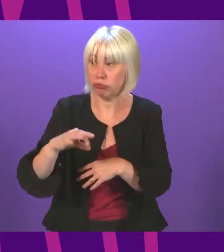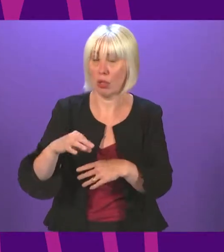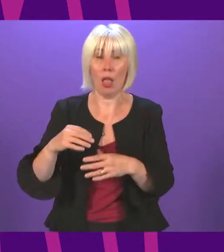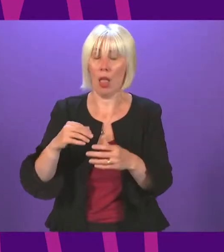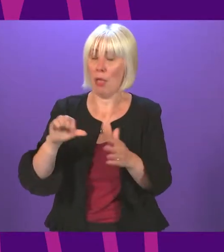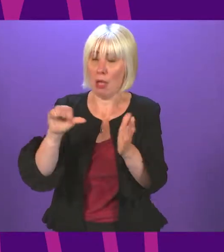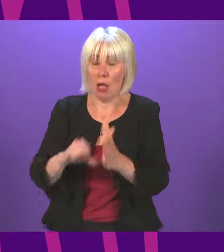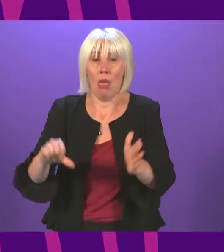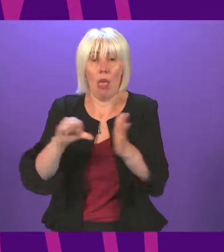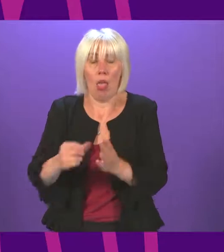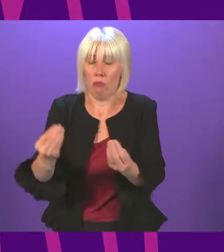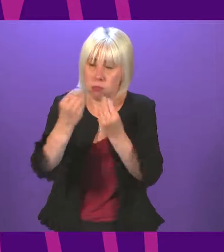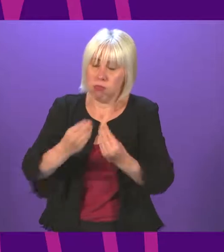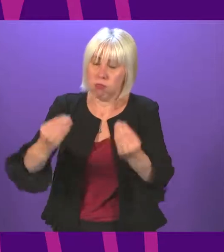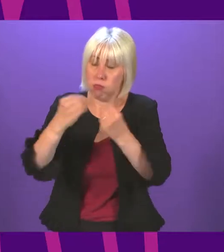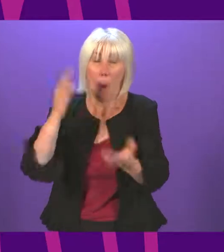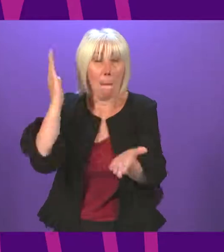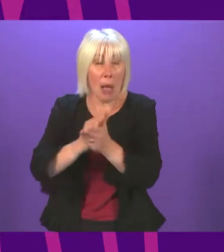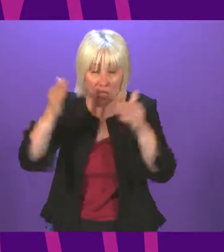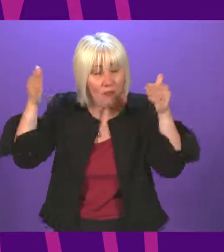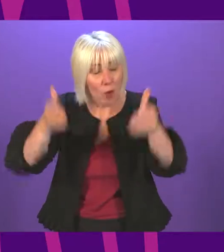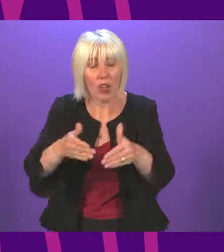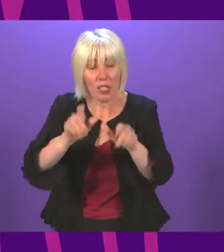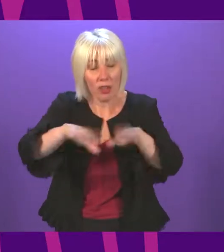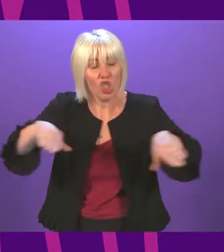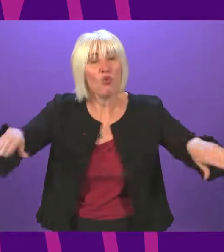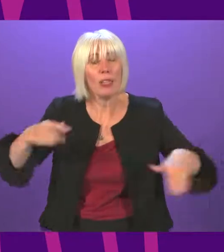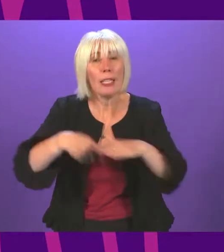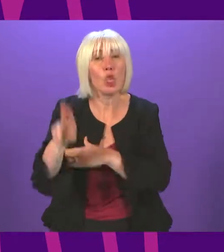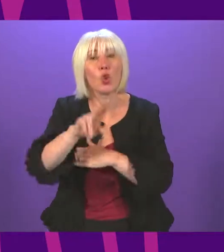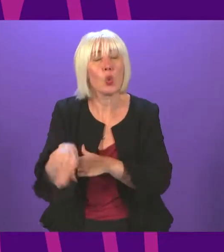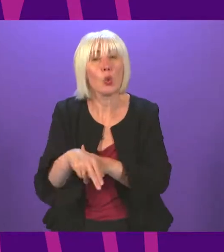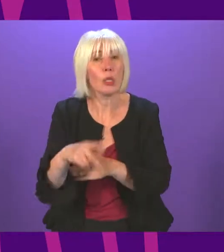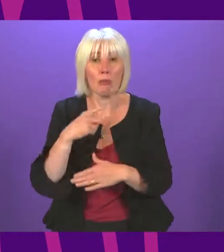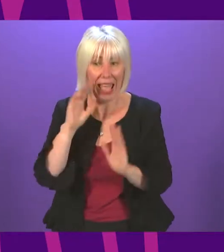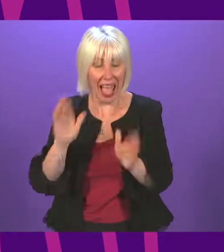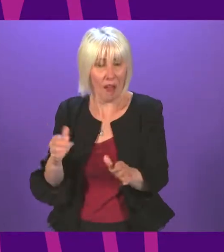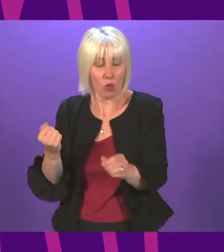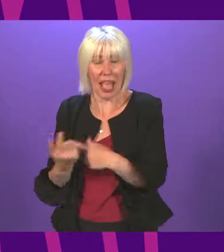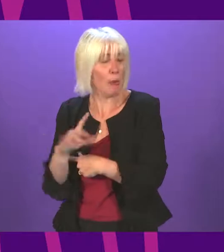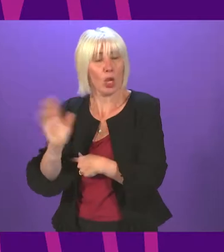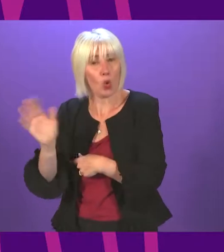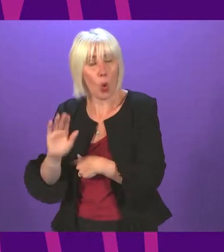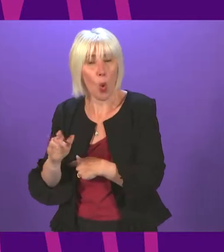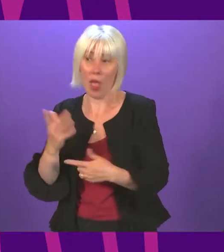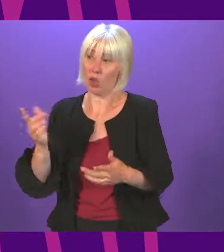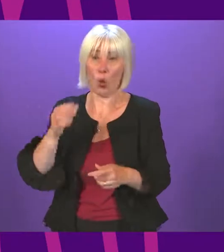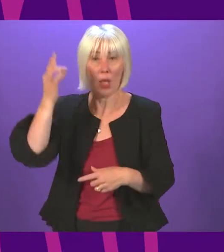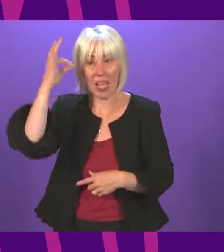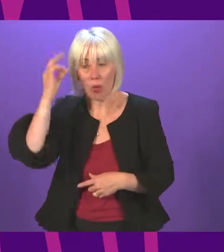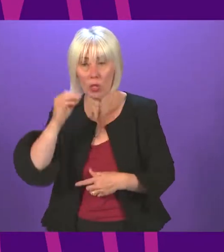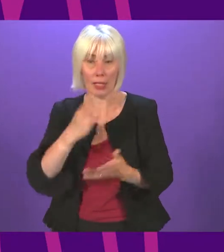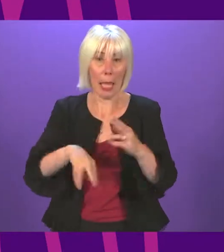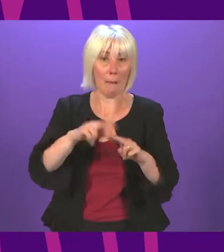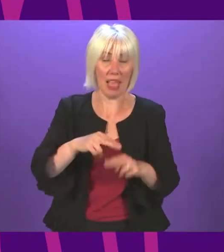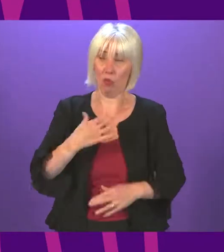is dire need for focus. Because this doesn't have to be this way. Permanent funding structures will give local authorities the confidence they need to properly